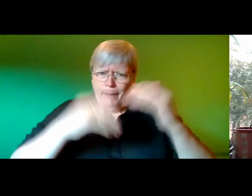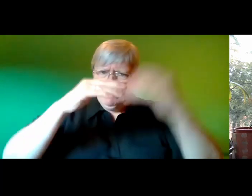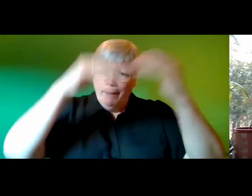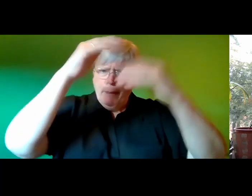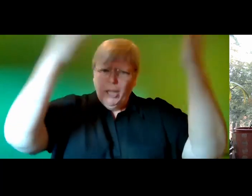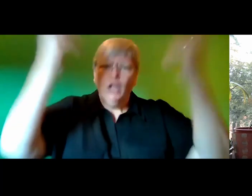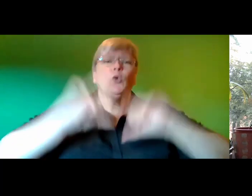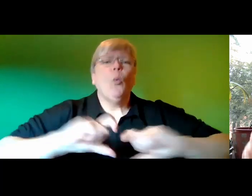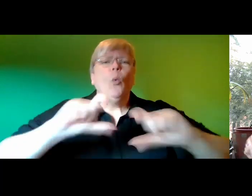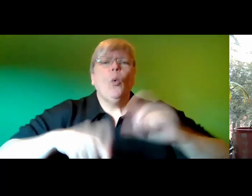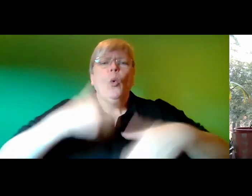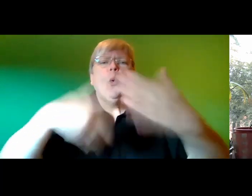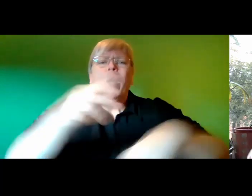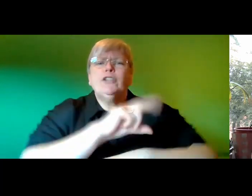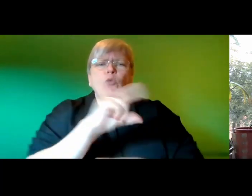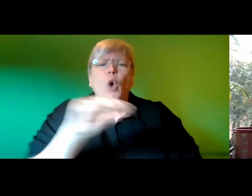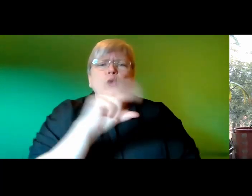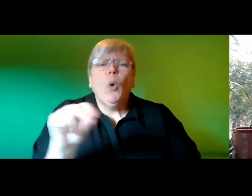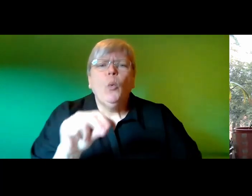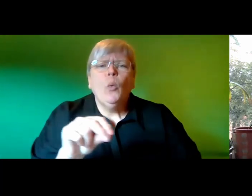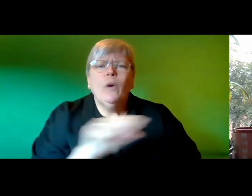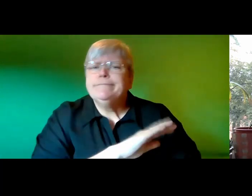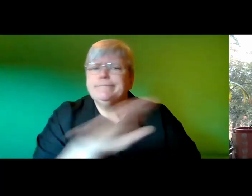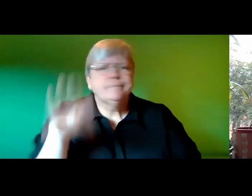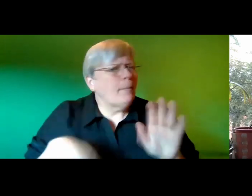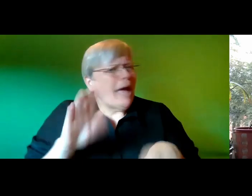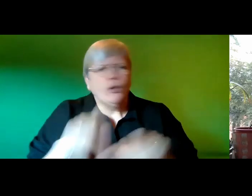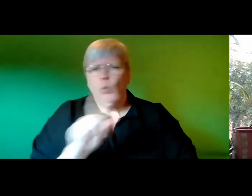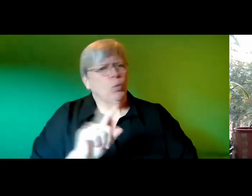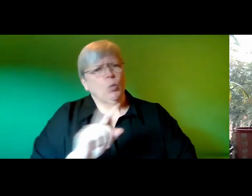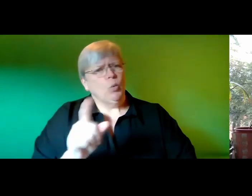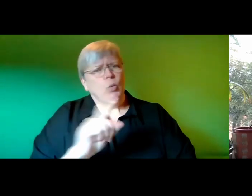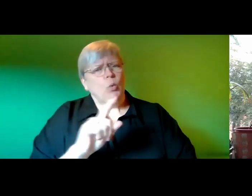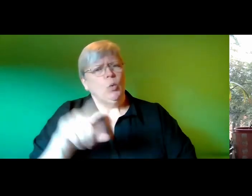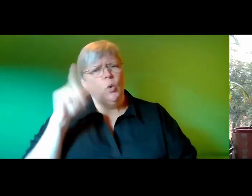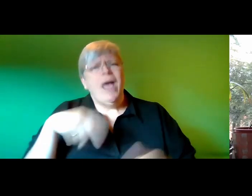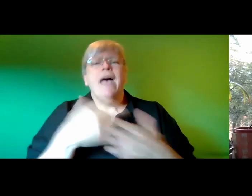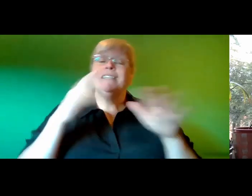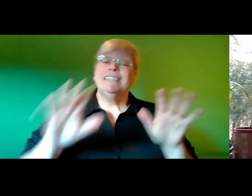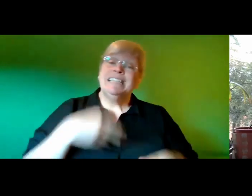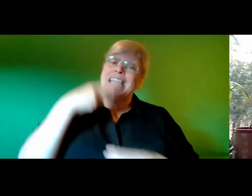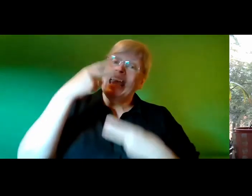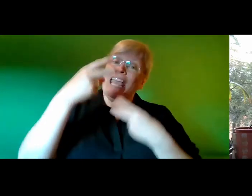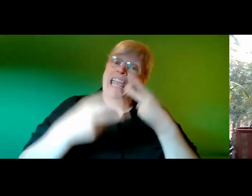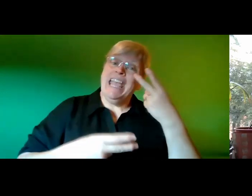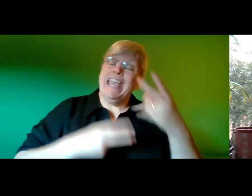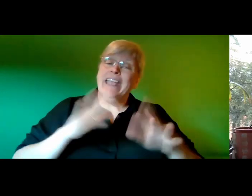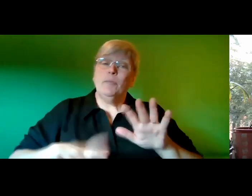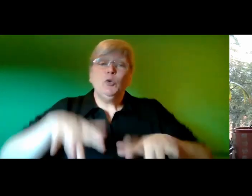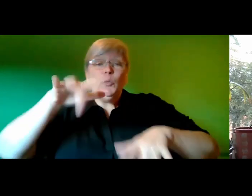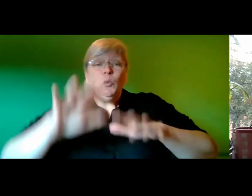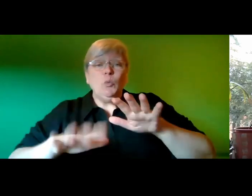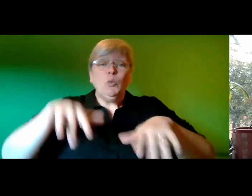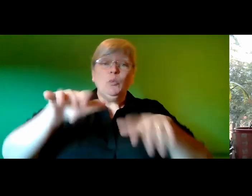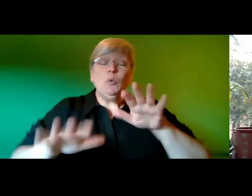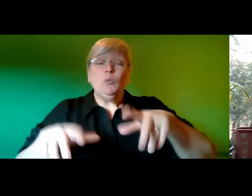going no no no do not bang on the keys let the notes sing a dissonant noise emerged from the